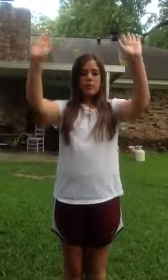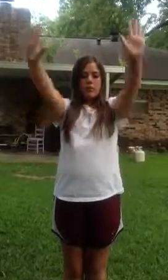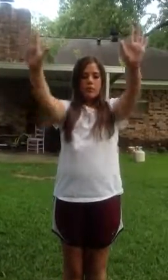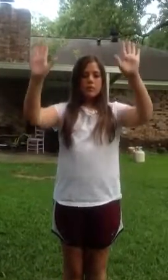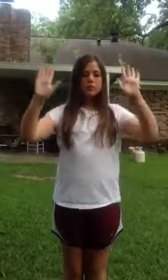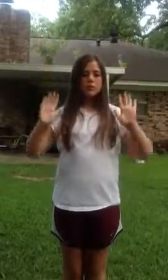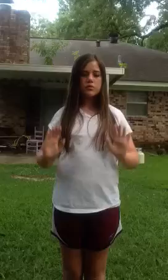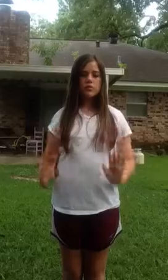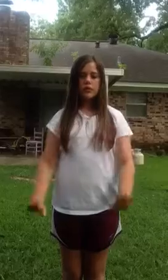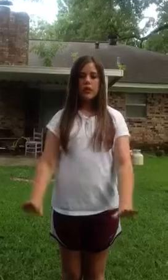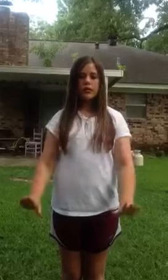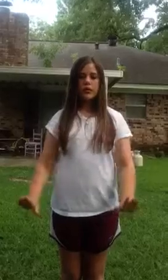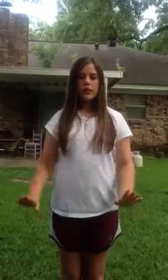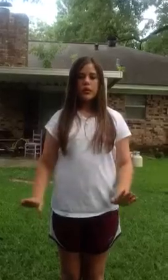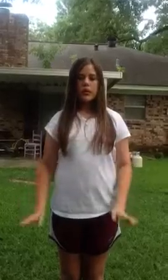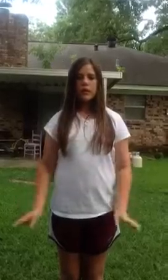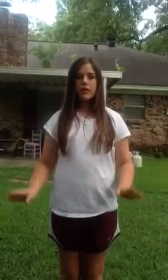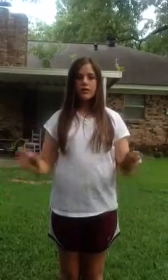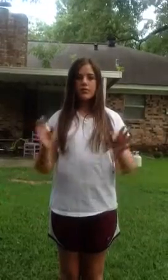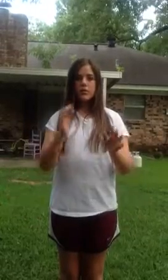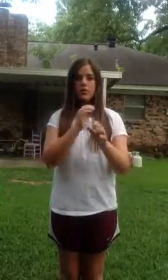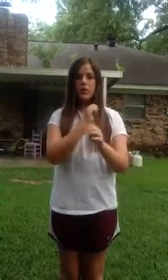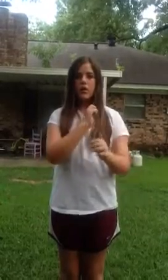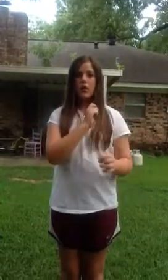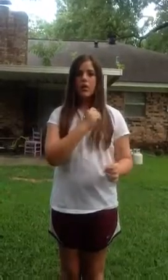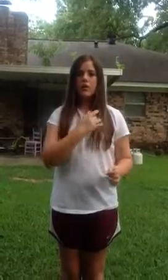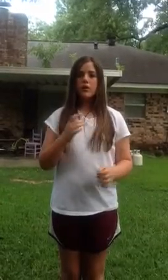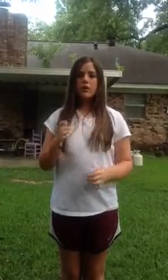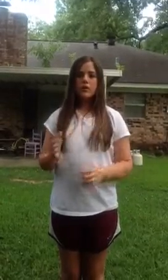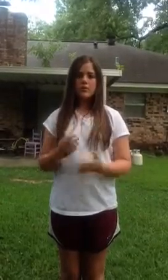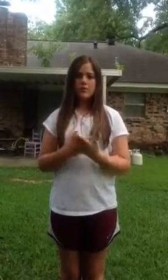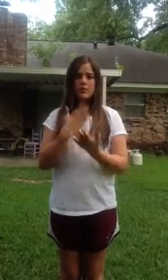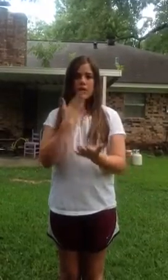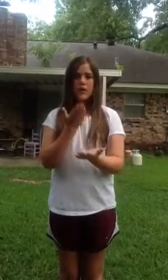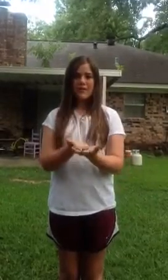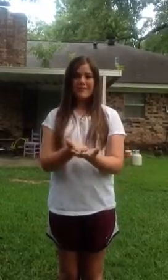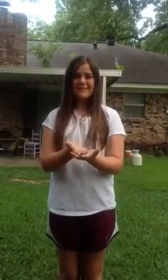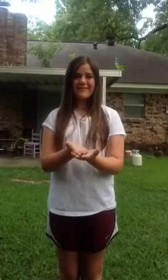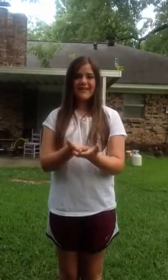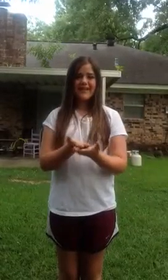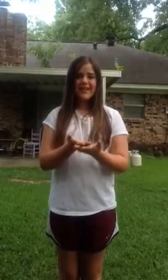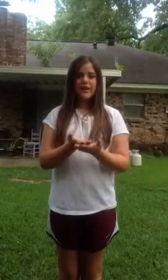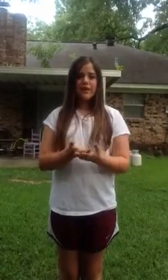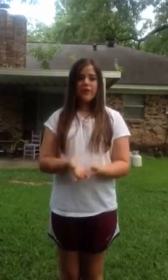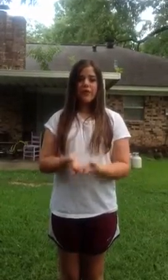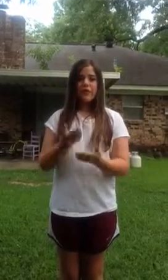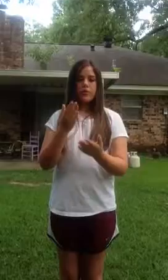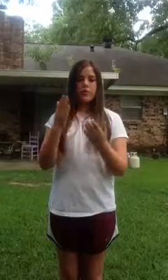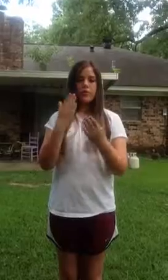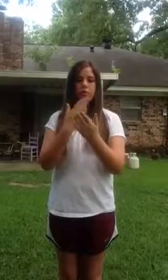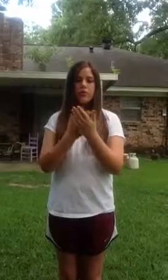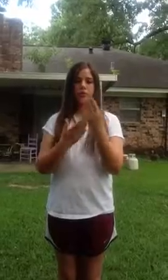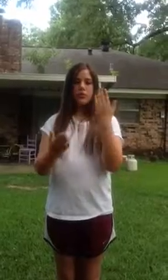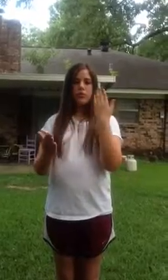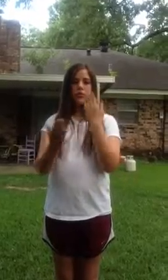is great, and your heart is kind. And for all Your